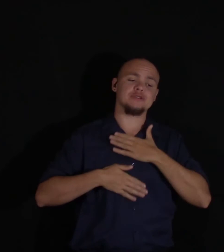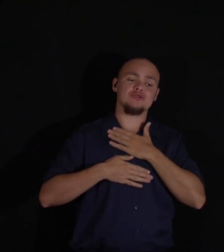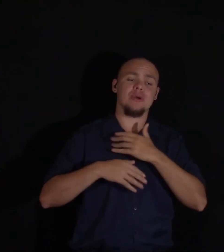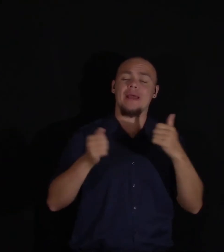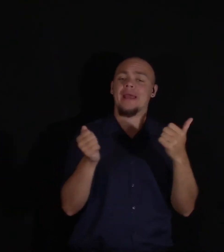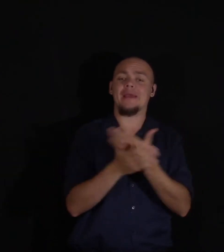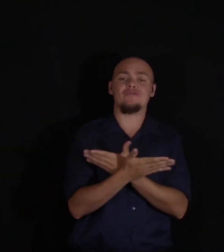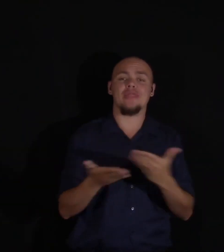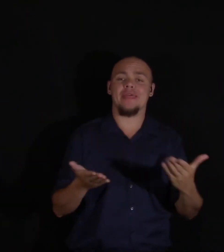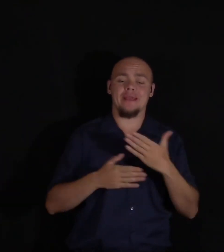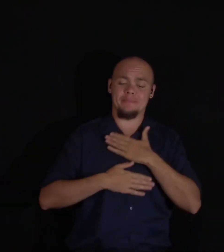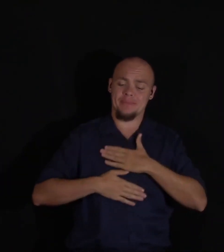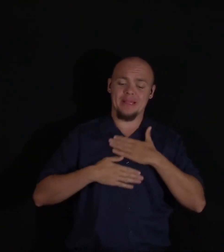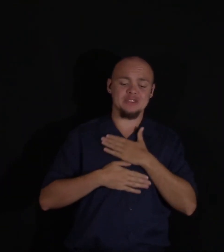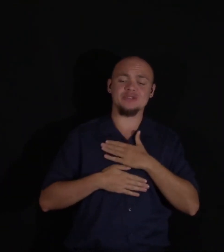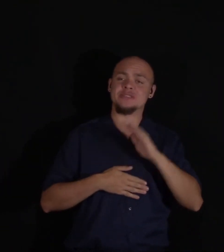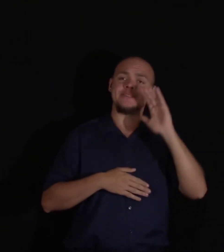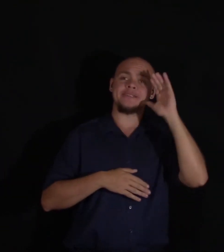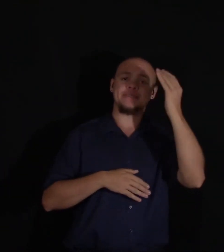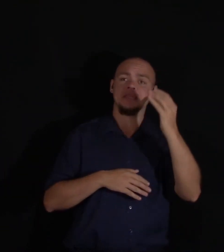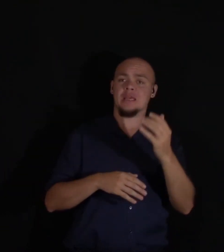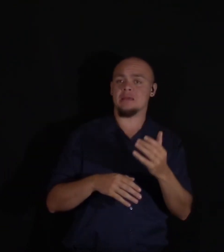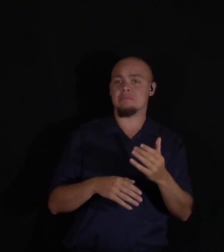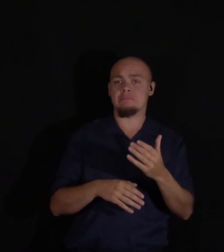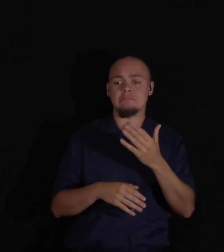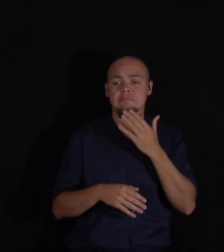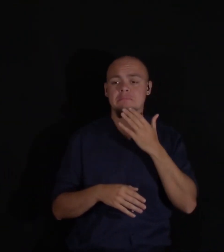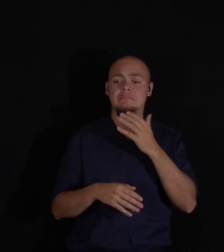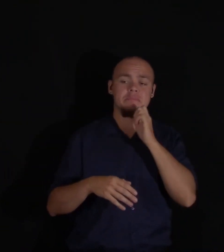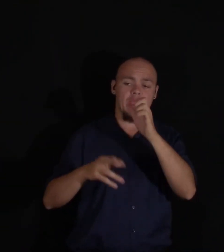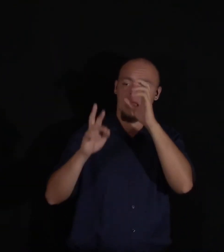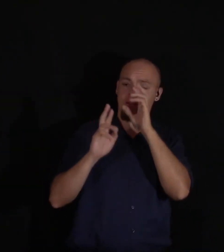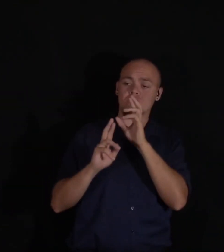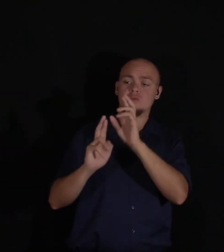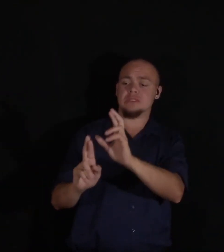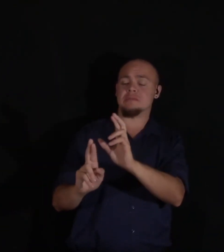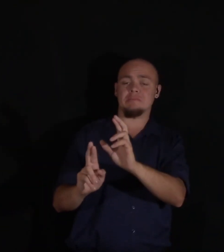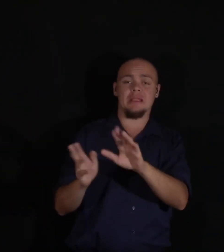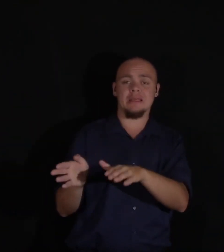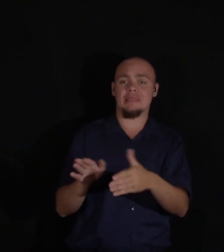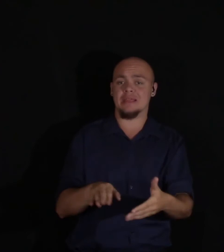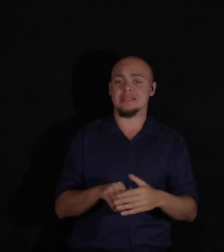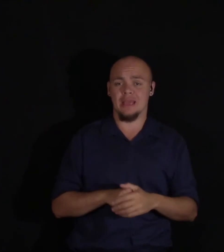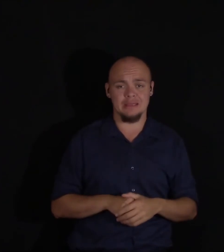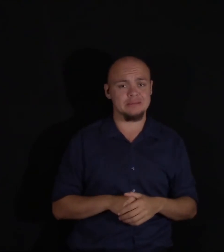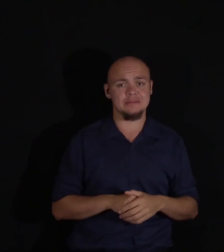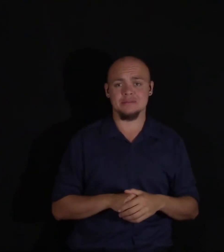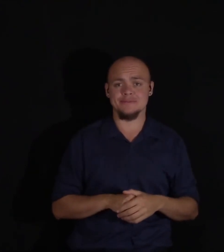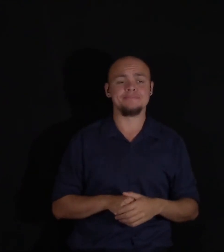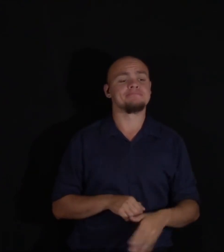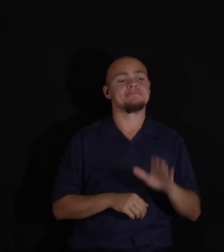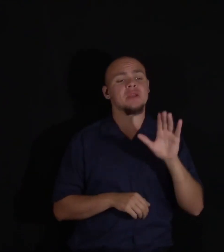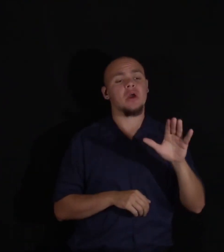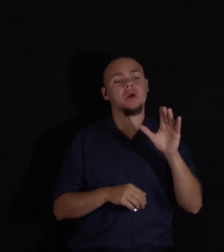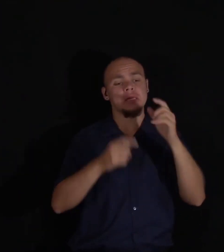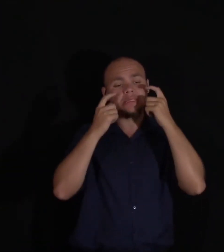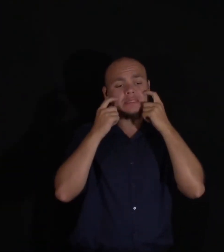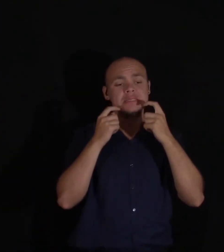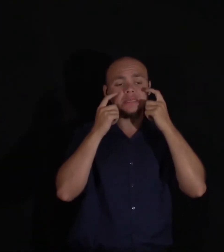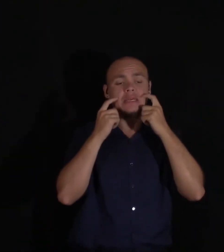seemed to her sacrilege toward the dead. Eternal woe and tears she then thought was the just tribute she should